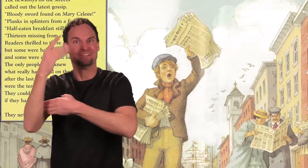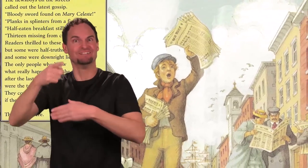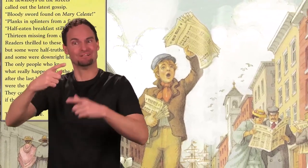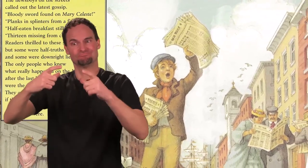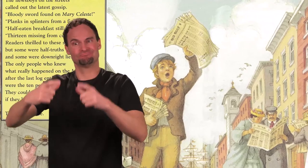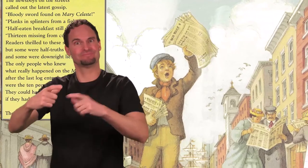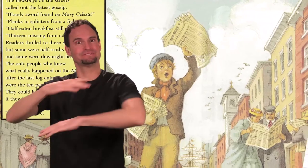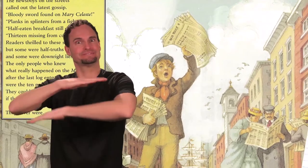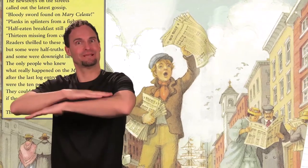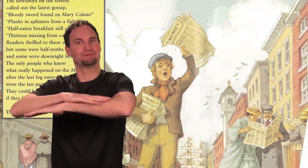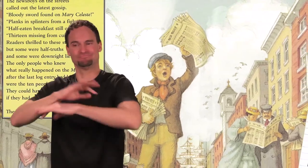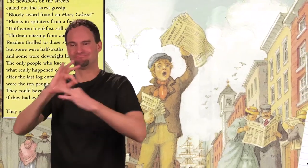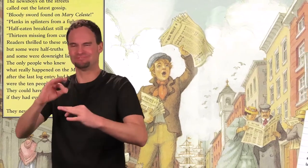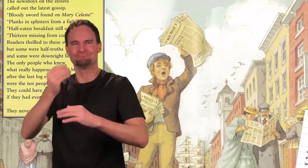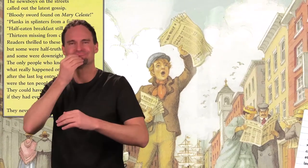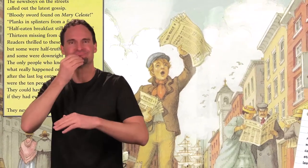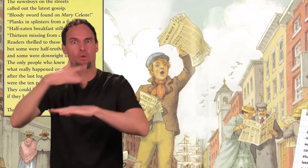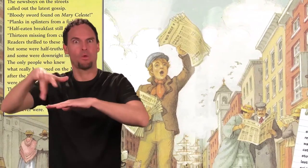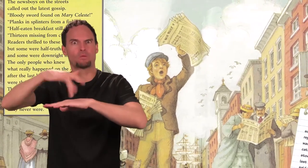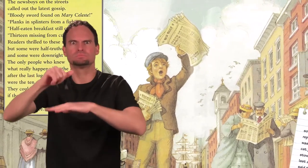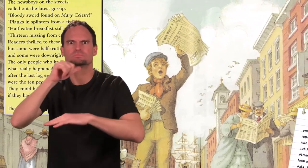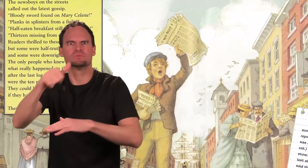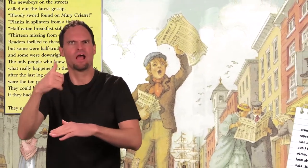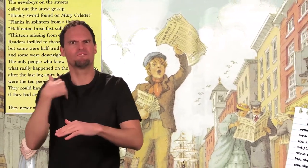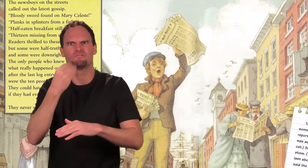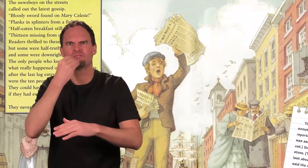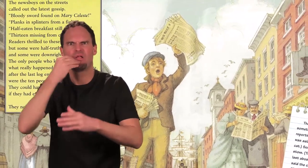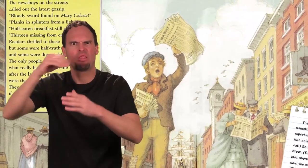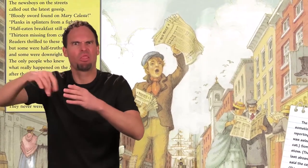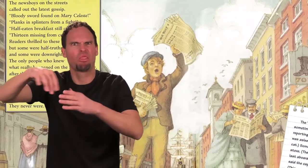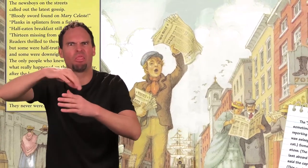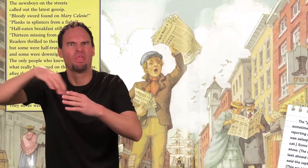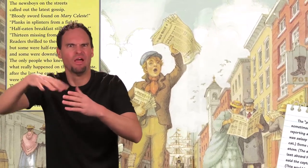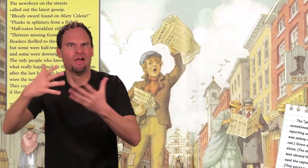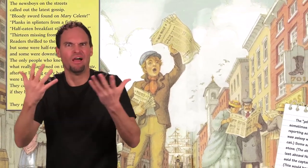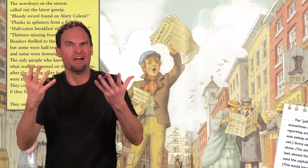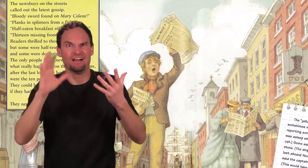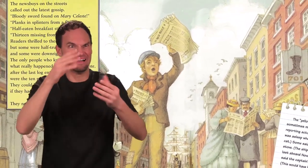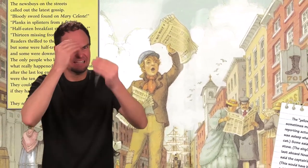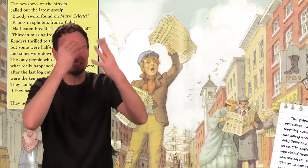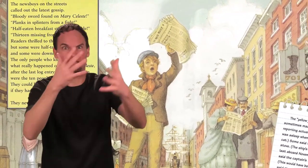stories, but some were half-truths, and some were downright lies.